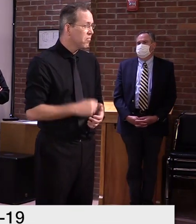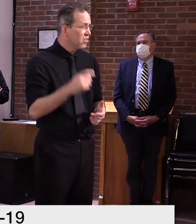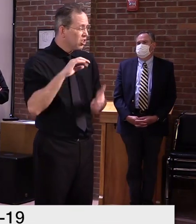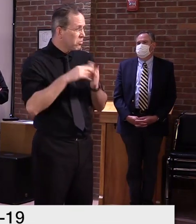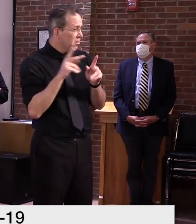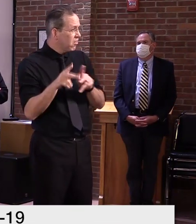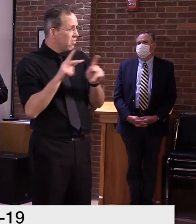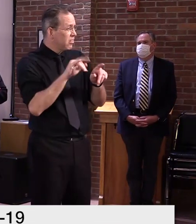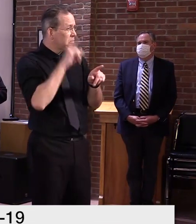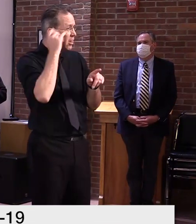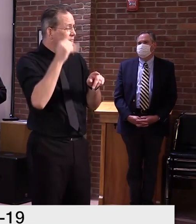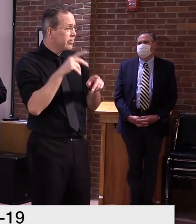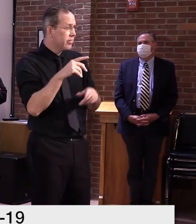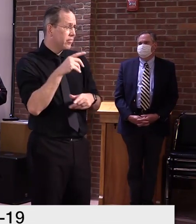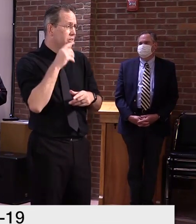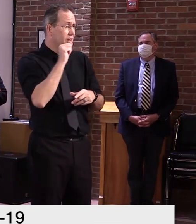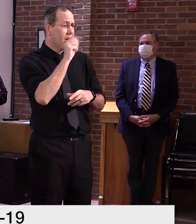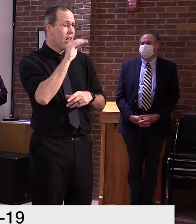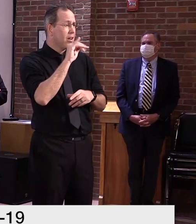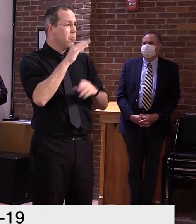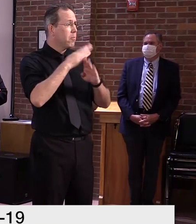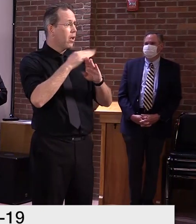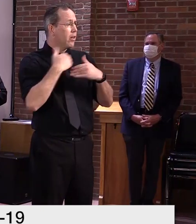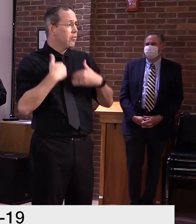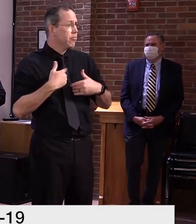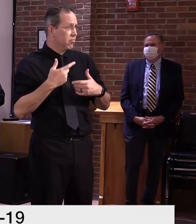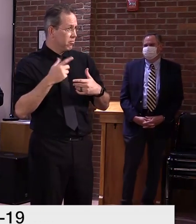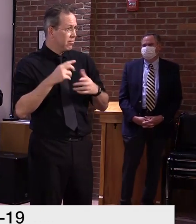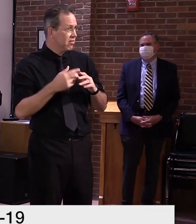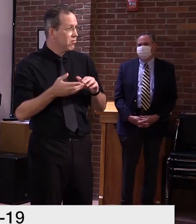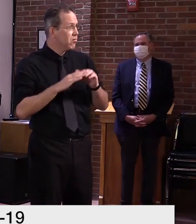going to give, uh, Dr. Raska an opportunity to get to the podium.